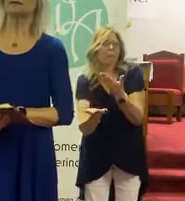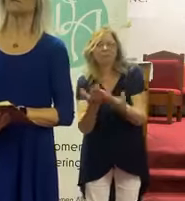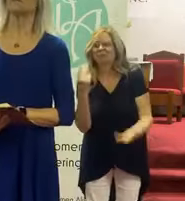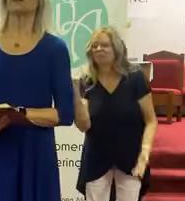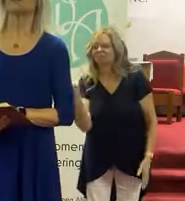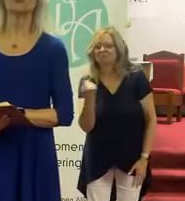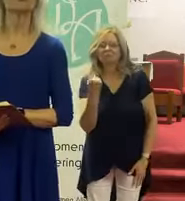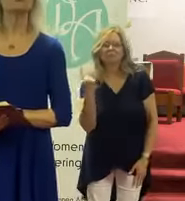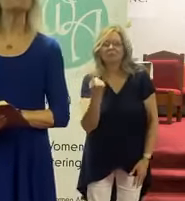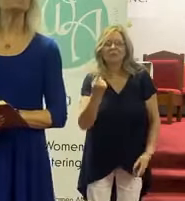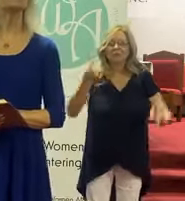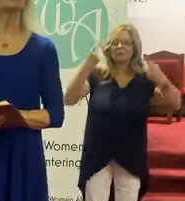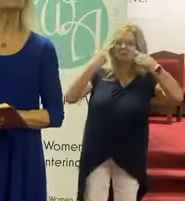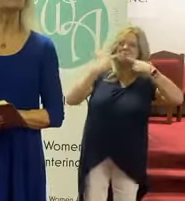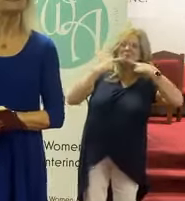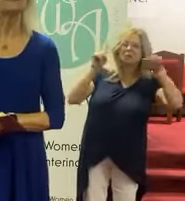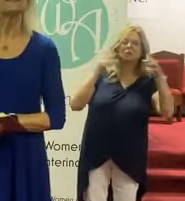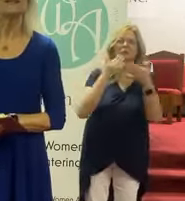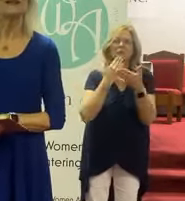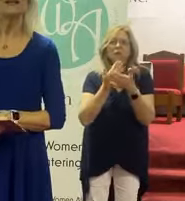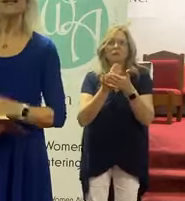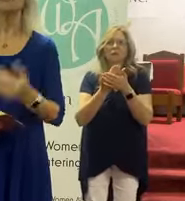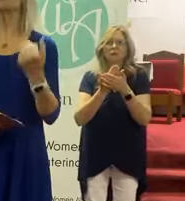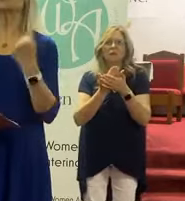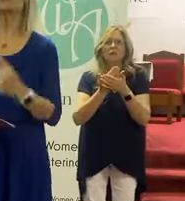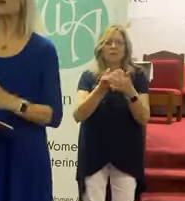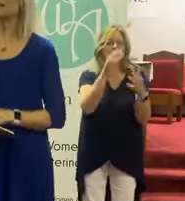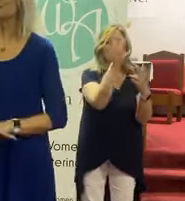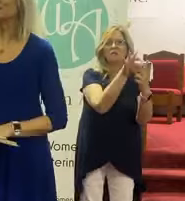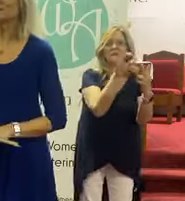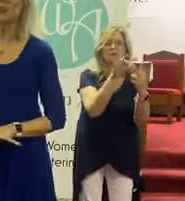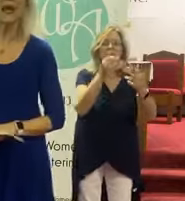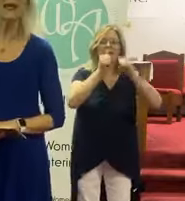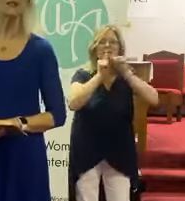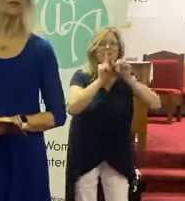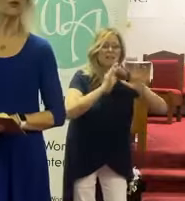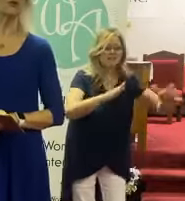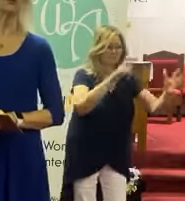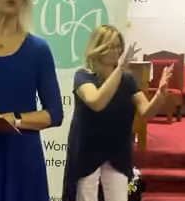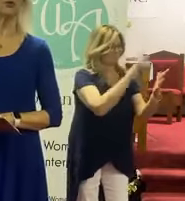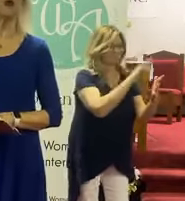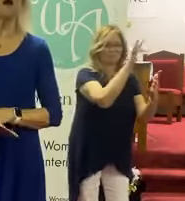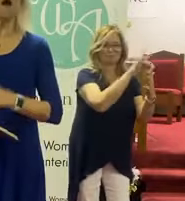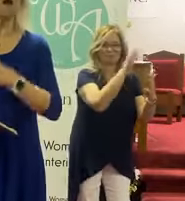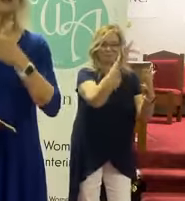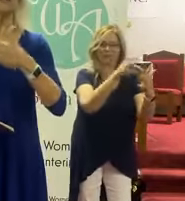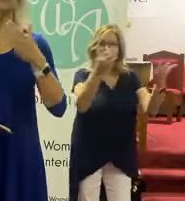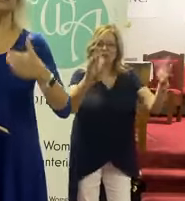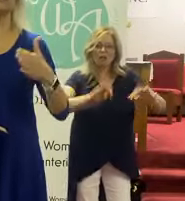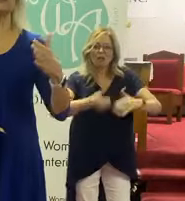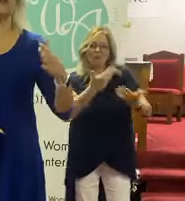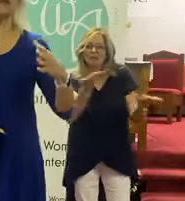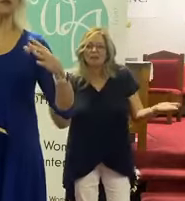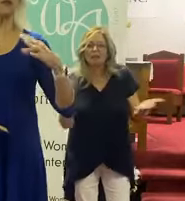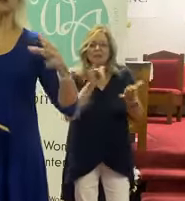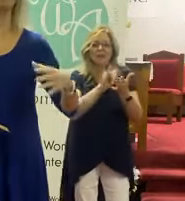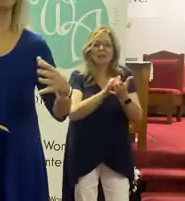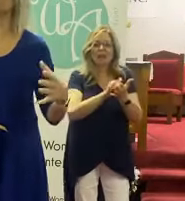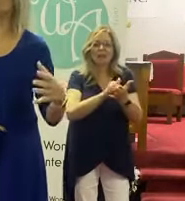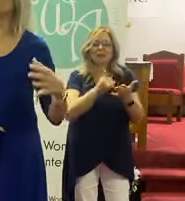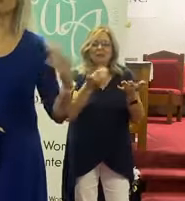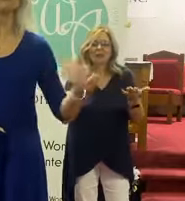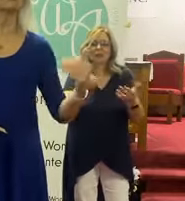proclaiming his goodness. Counting your blessings the way he's brought you through. All of these things are